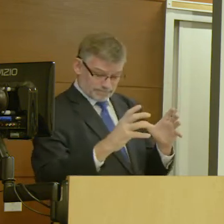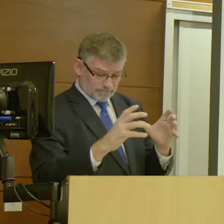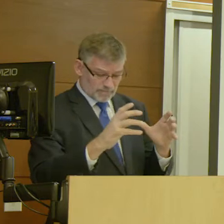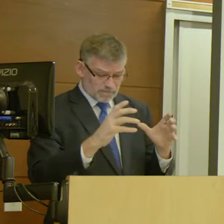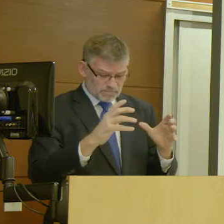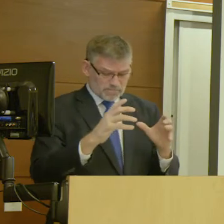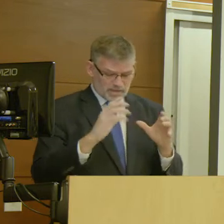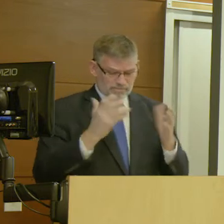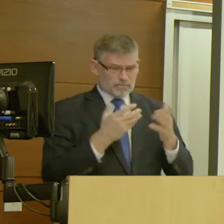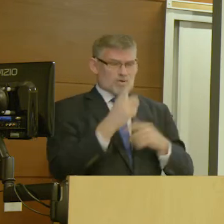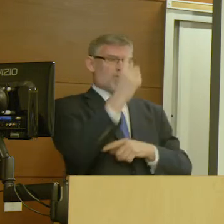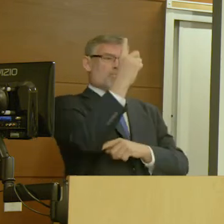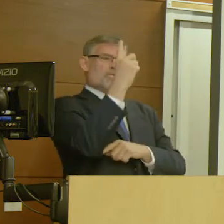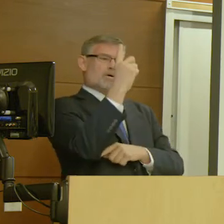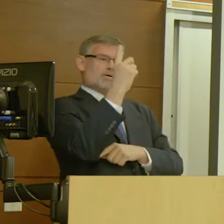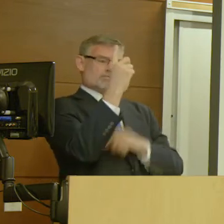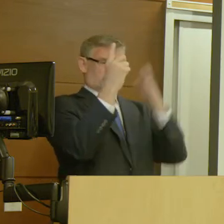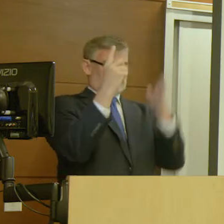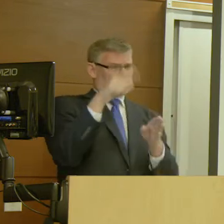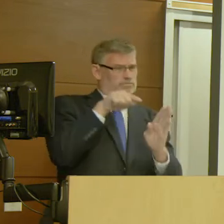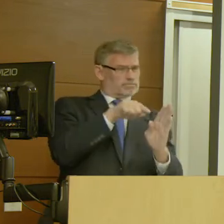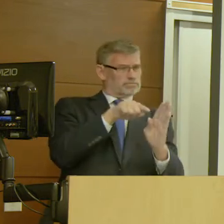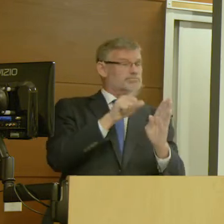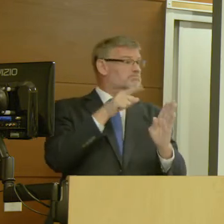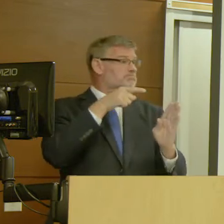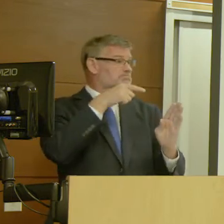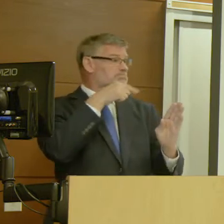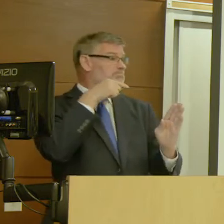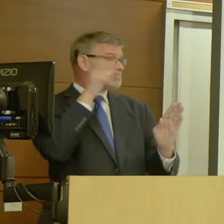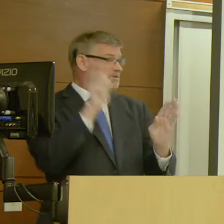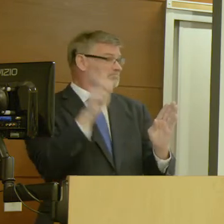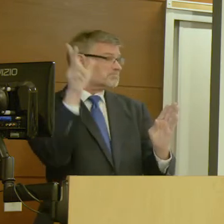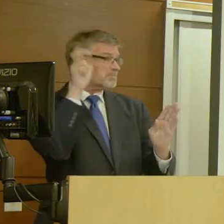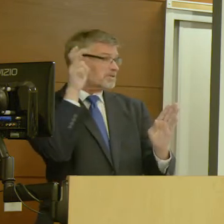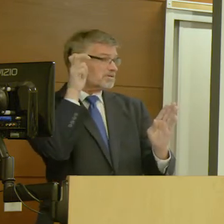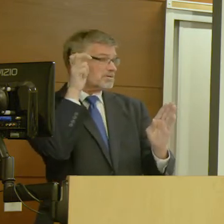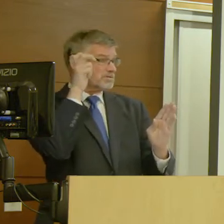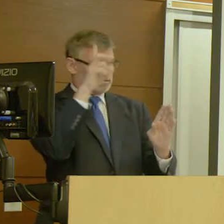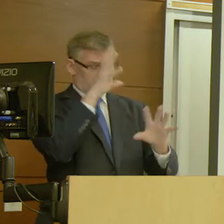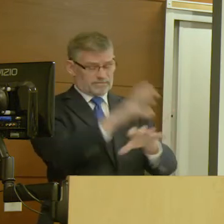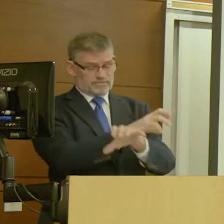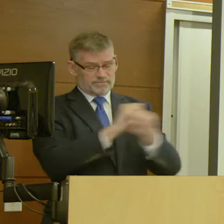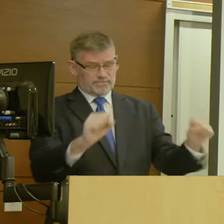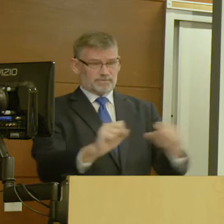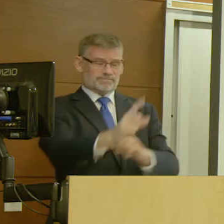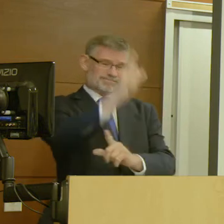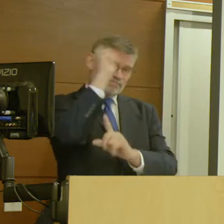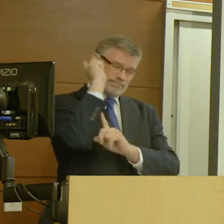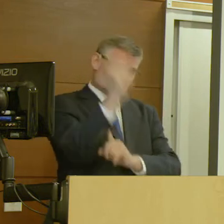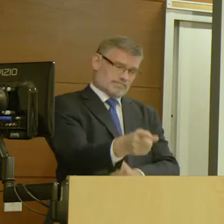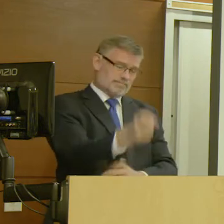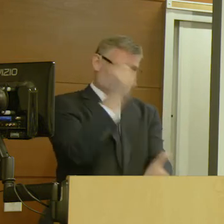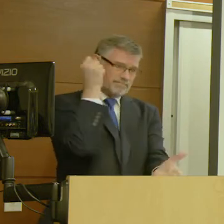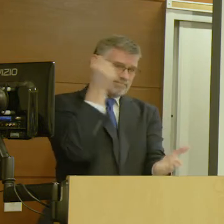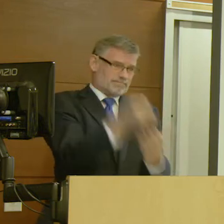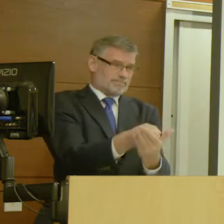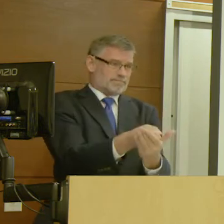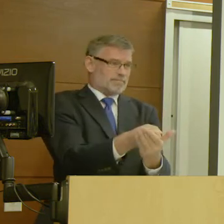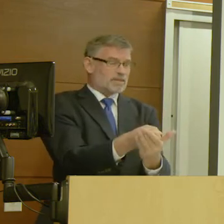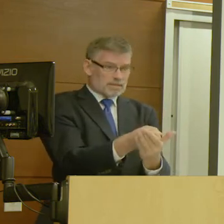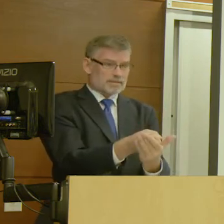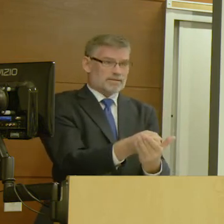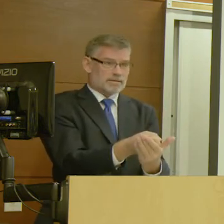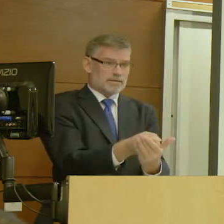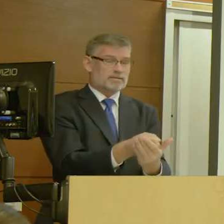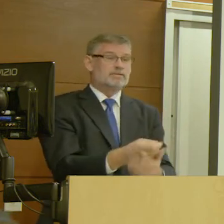During this get-together, one individual who could hear, was hearing, actually